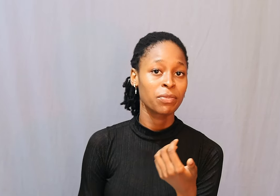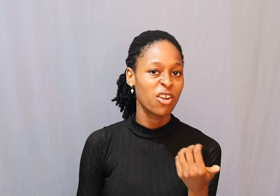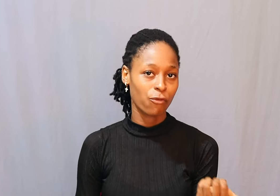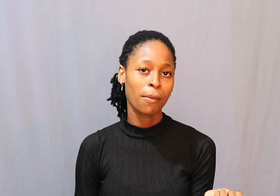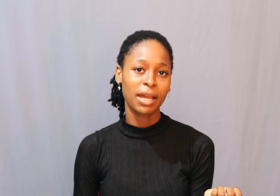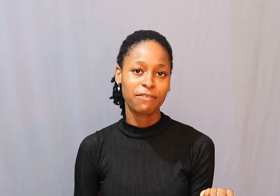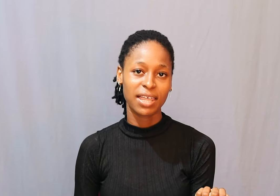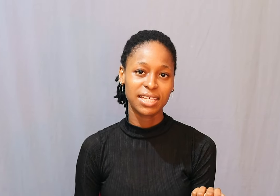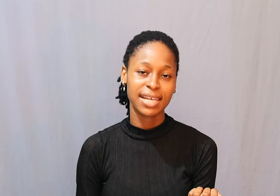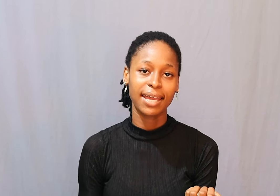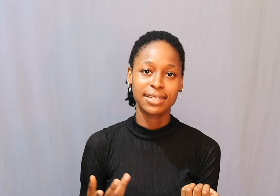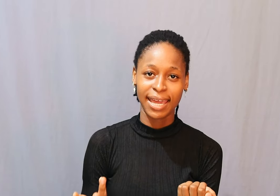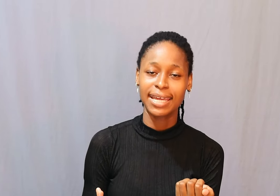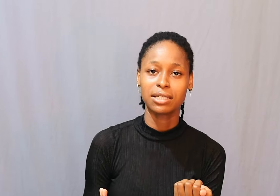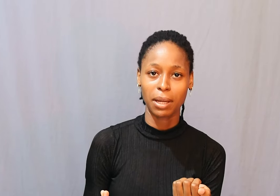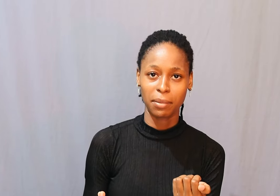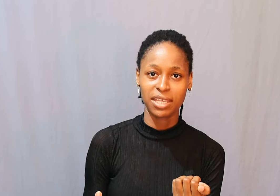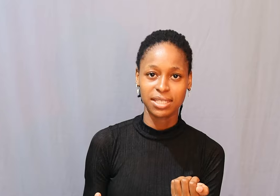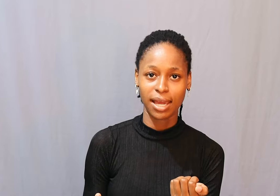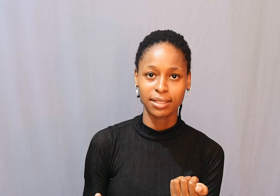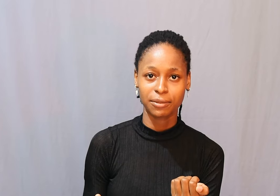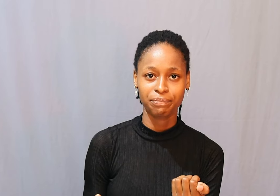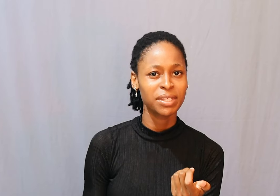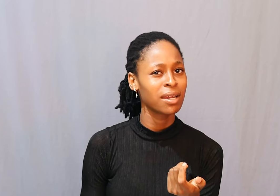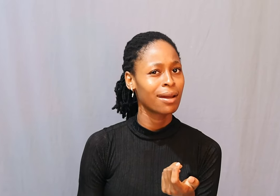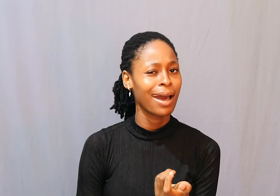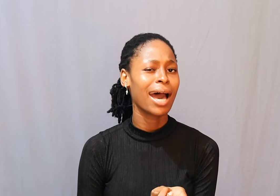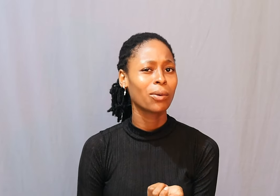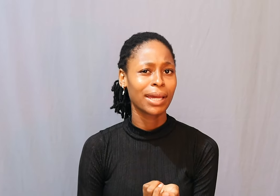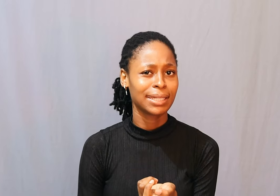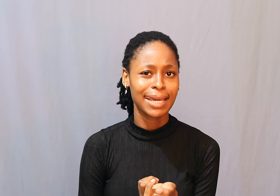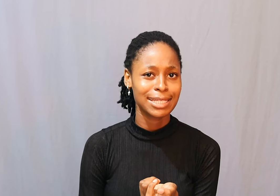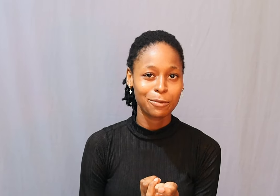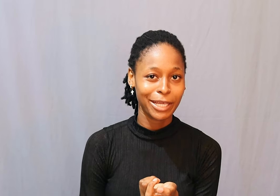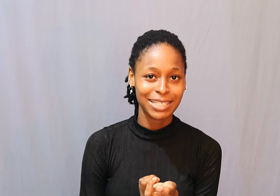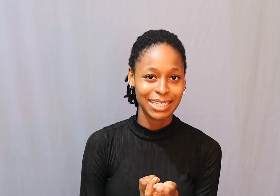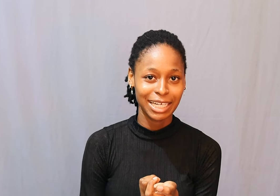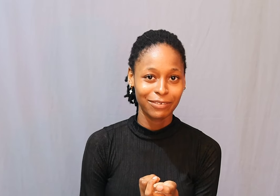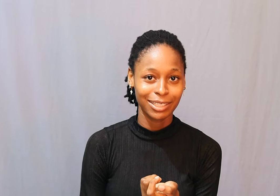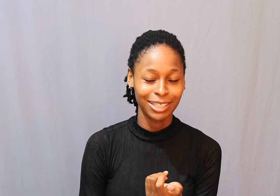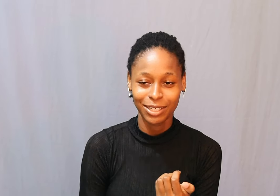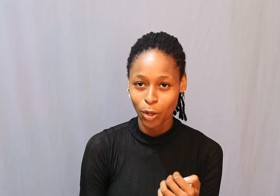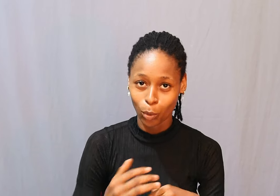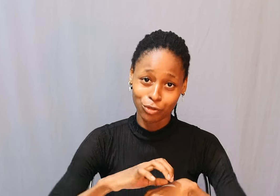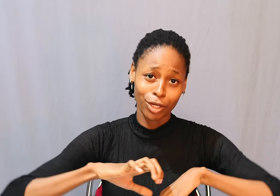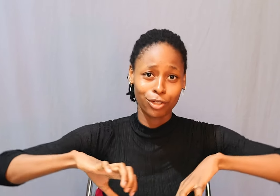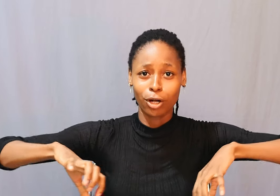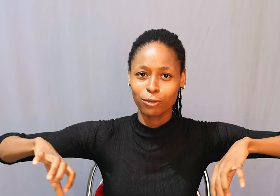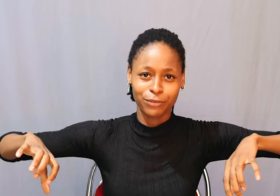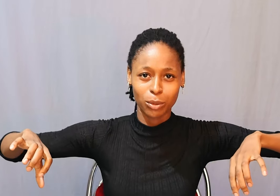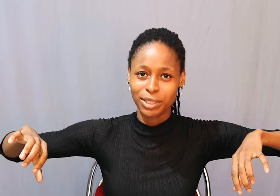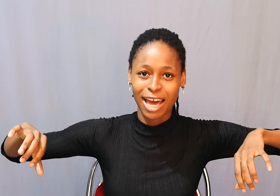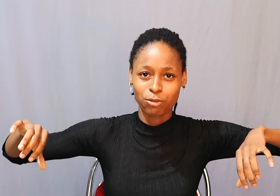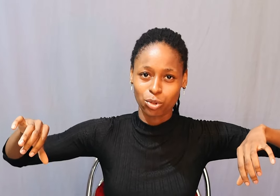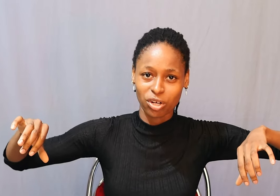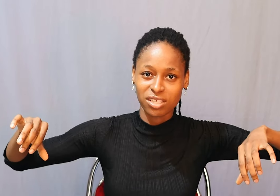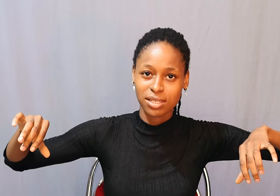from my father's side and my mother's side. How can the dead speak to the living? What great gulf they would have to cross.